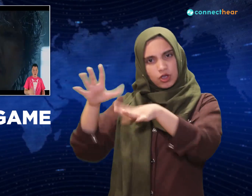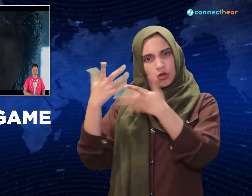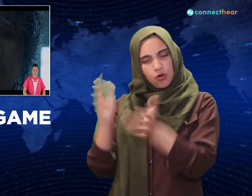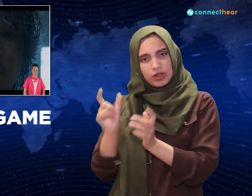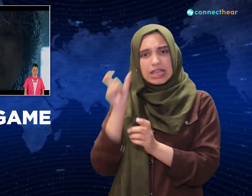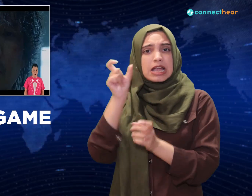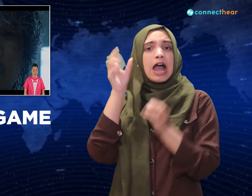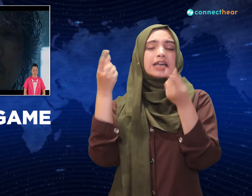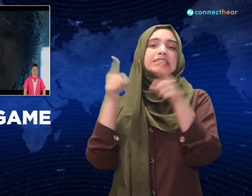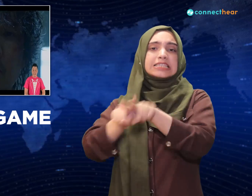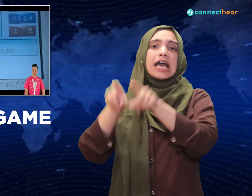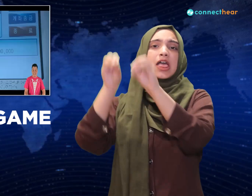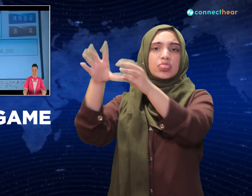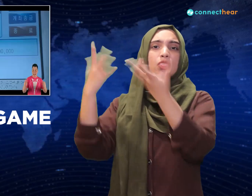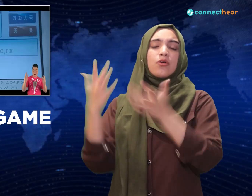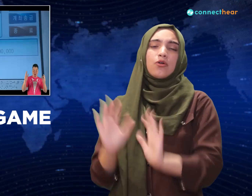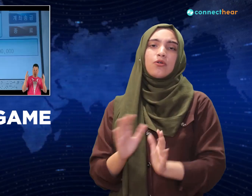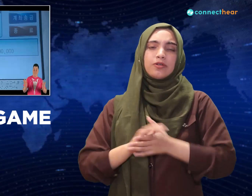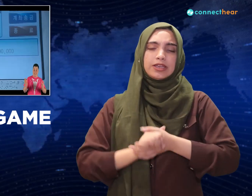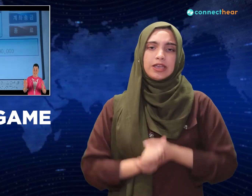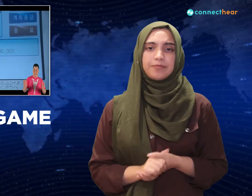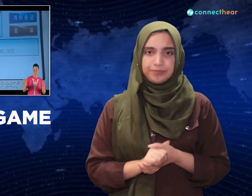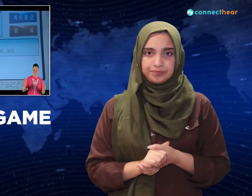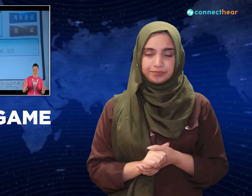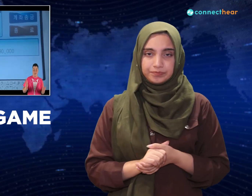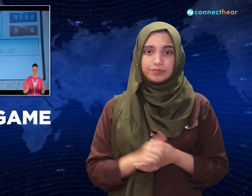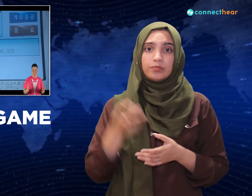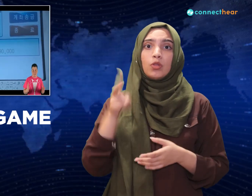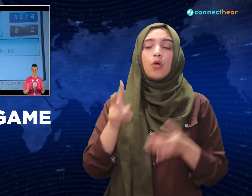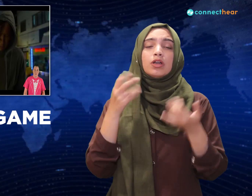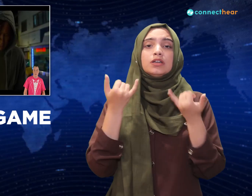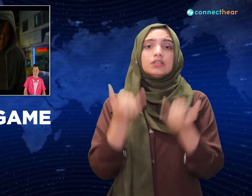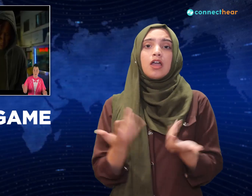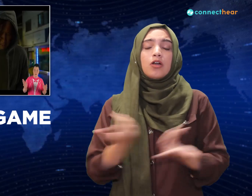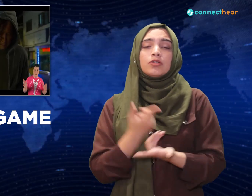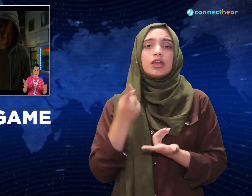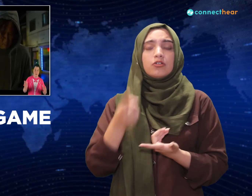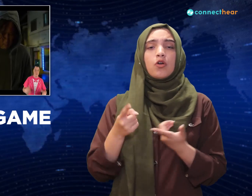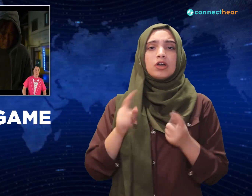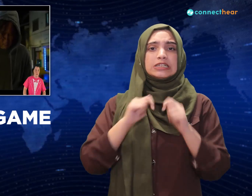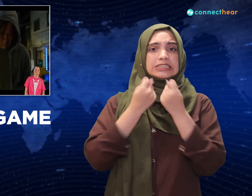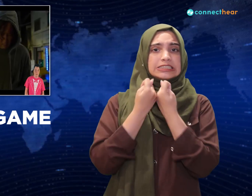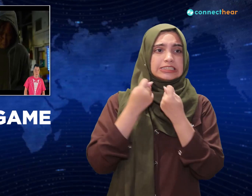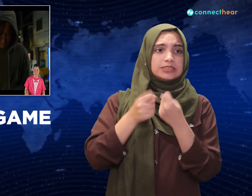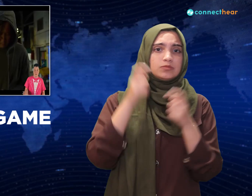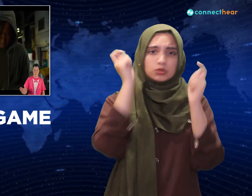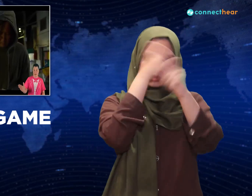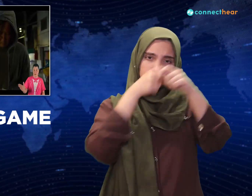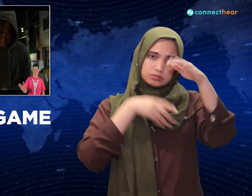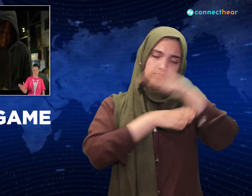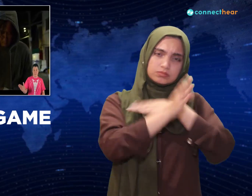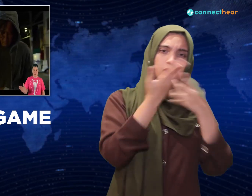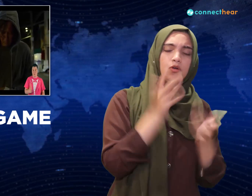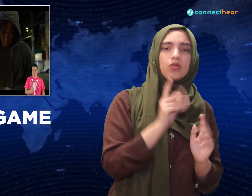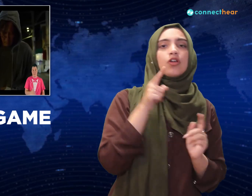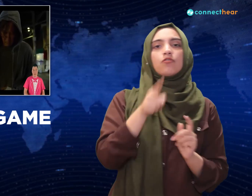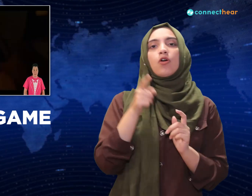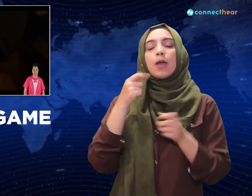their word, he's now stinking rich. But there's no joy in it for him, he feels bad about Sangwoo's death,